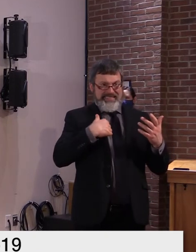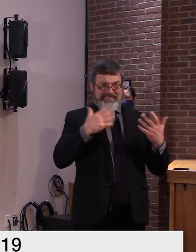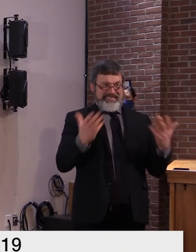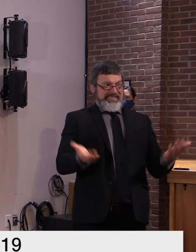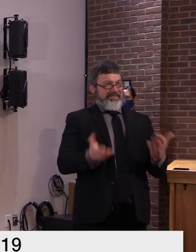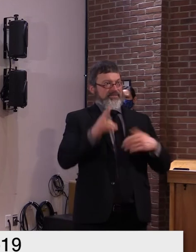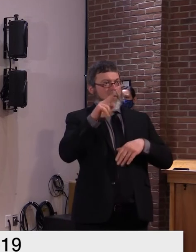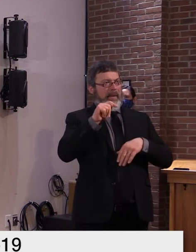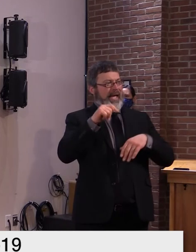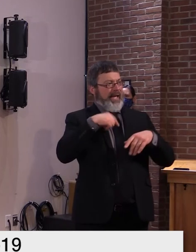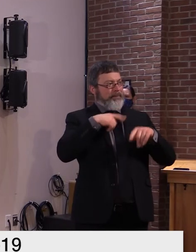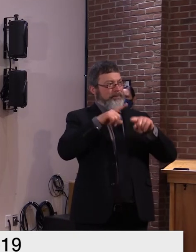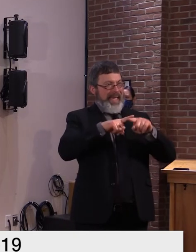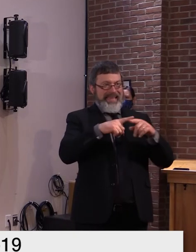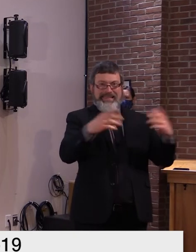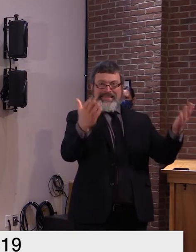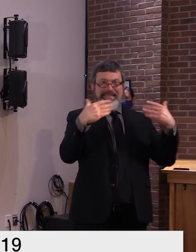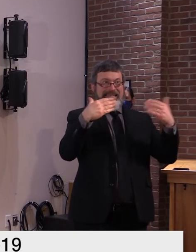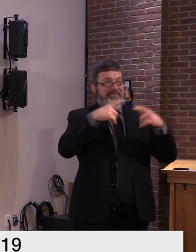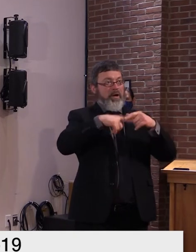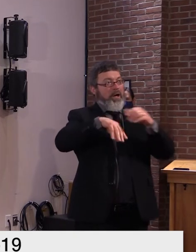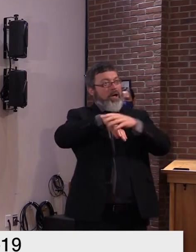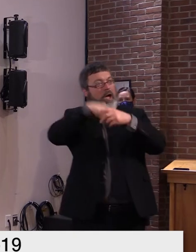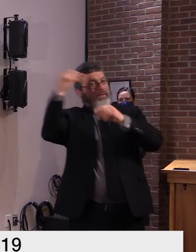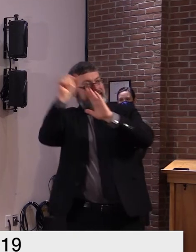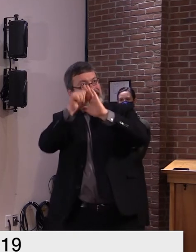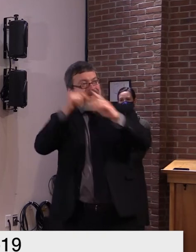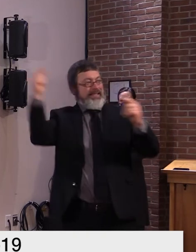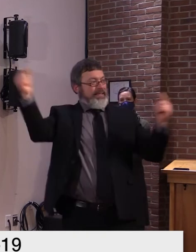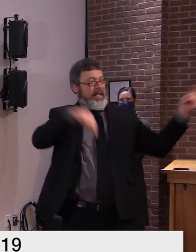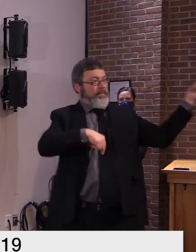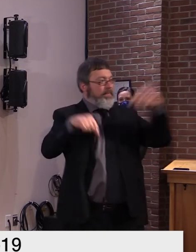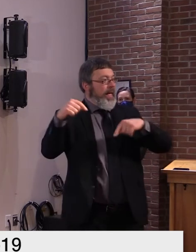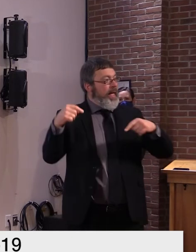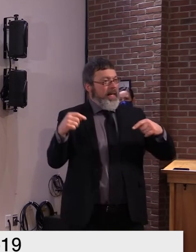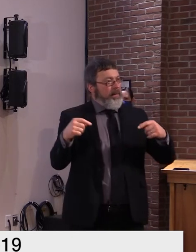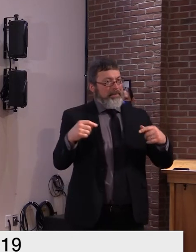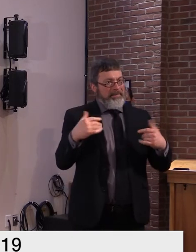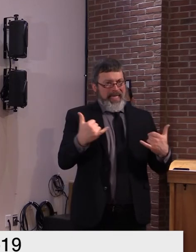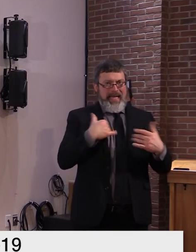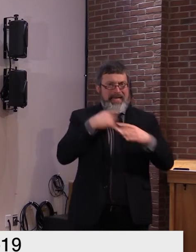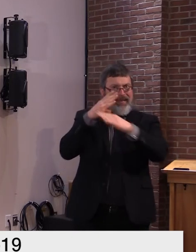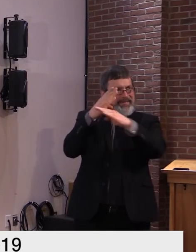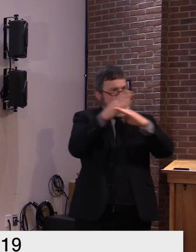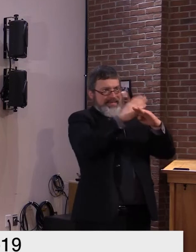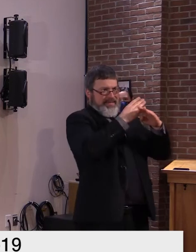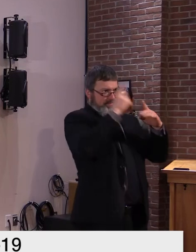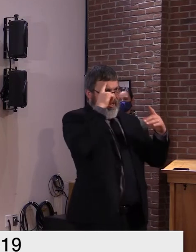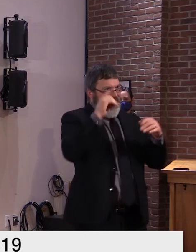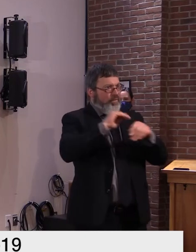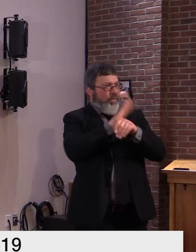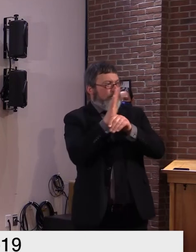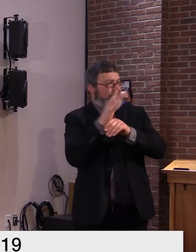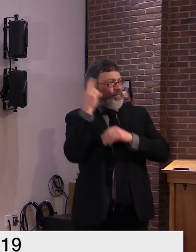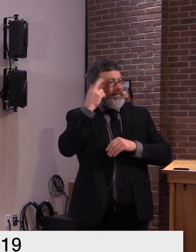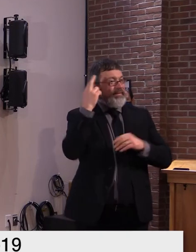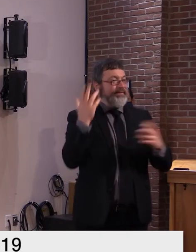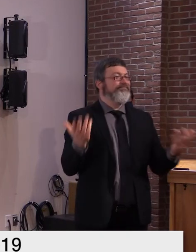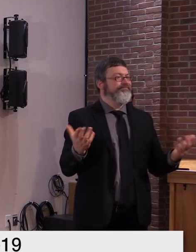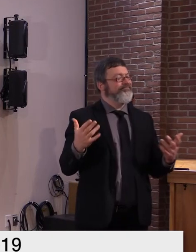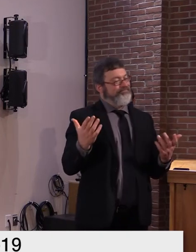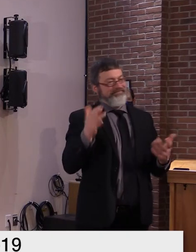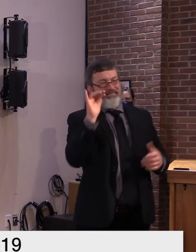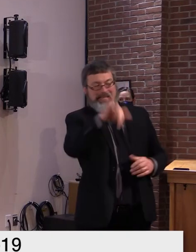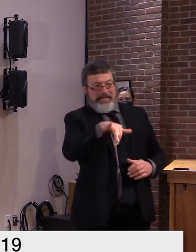having... And we haven't asked them to come. But we're not seeing the cross-border support that we normally do. And we certainly